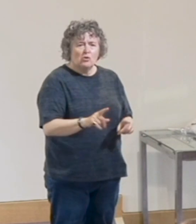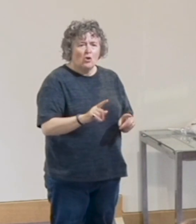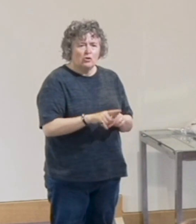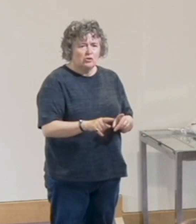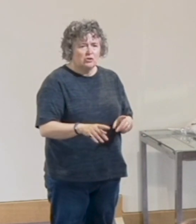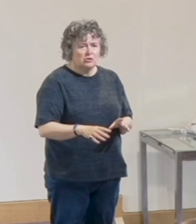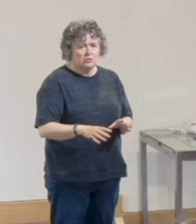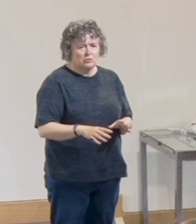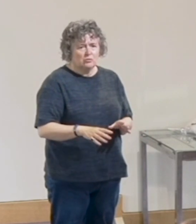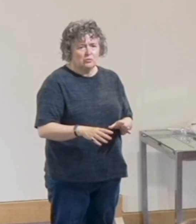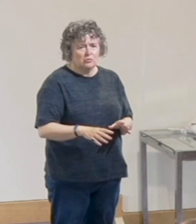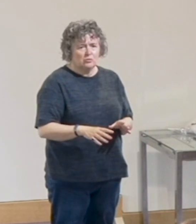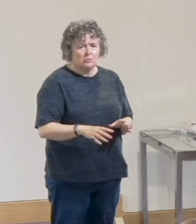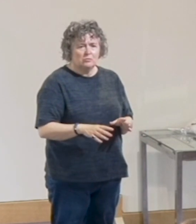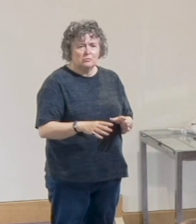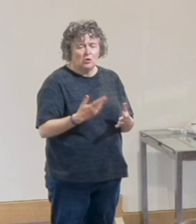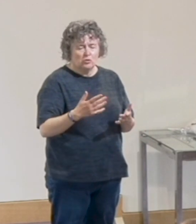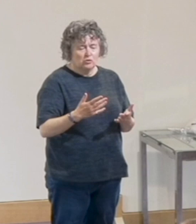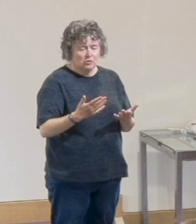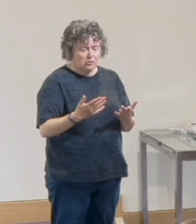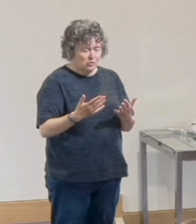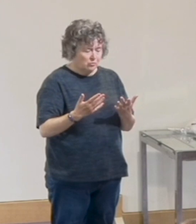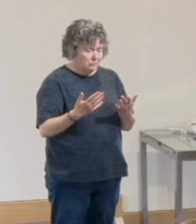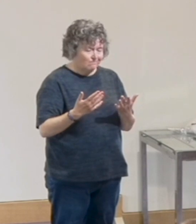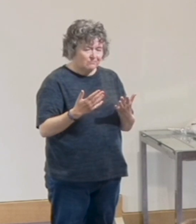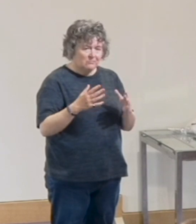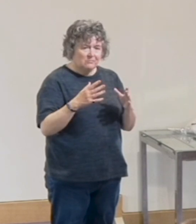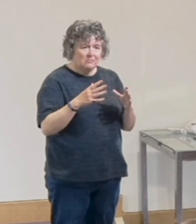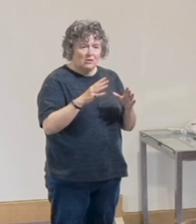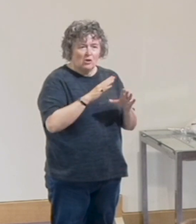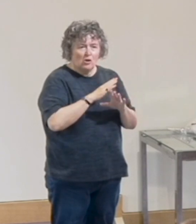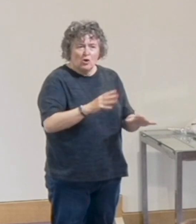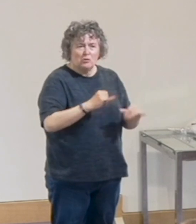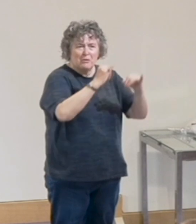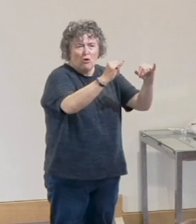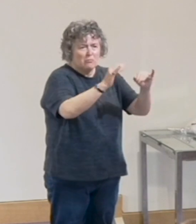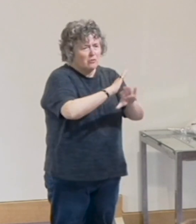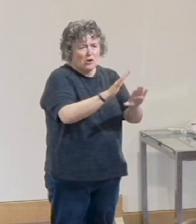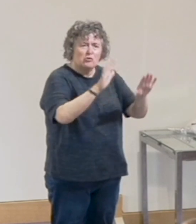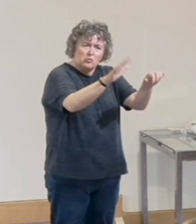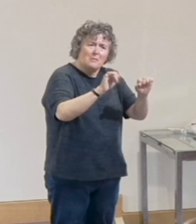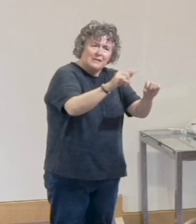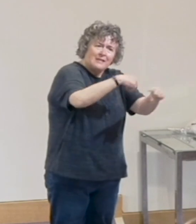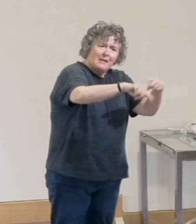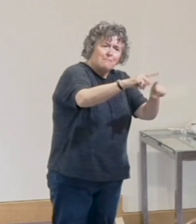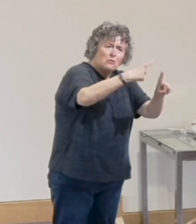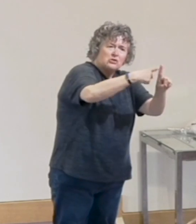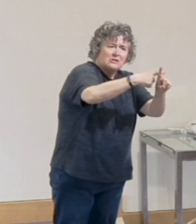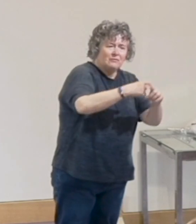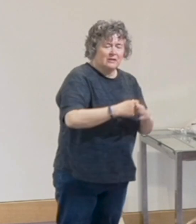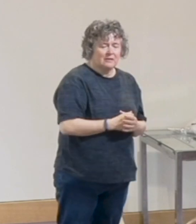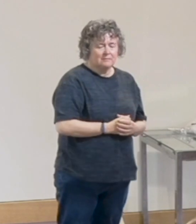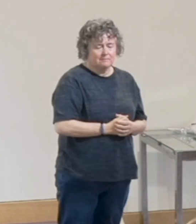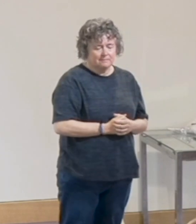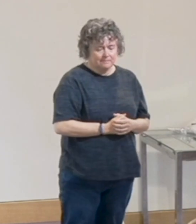doing something negative, but doing something actively positive and blessing others, even if they don't deserve it.